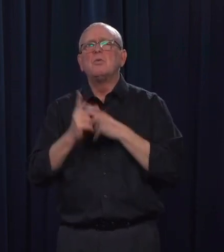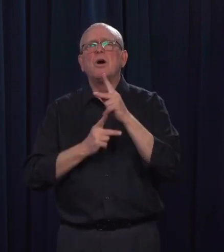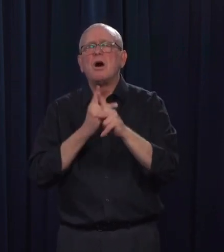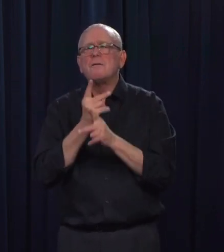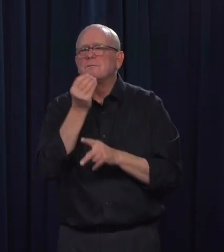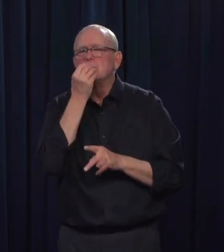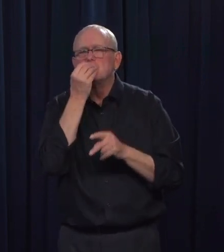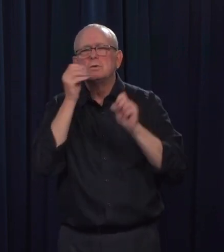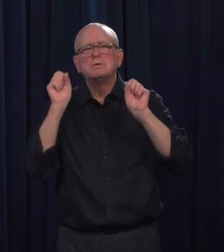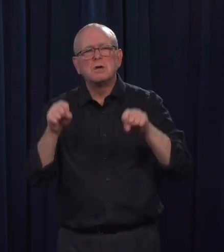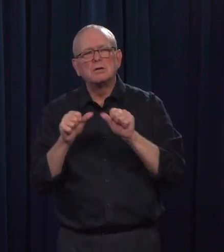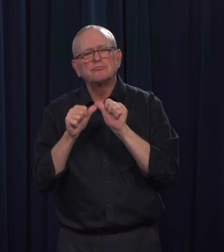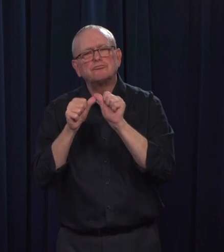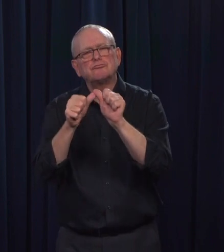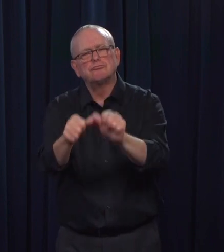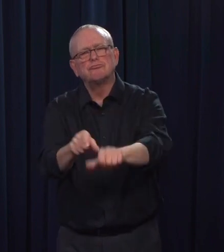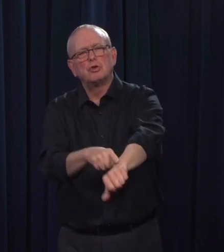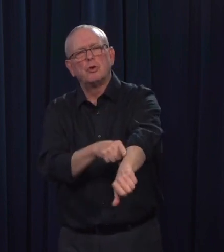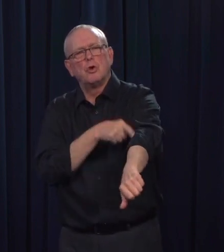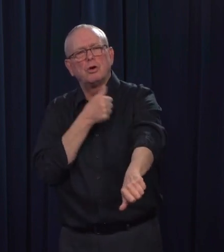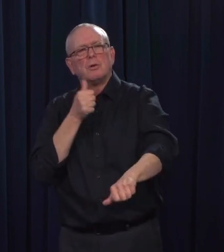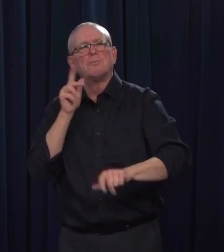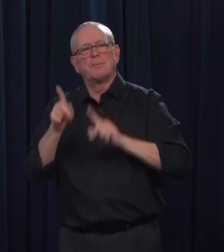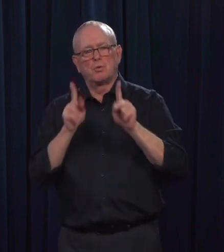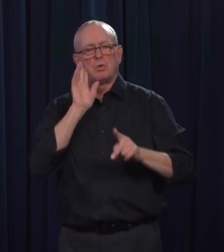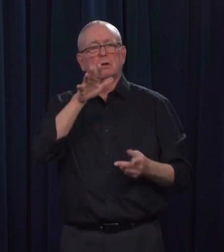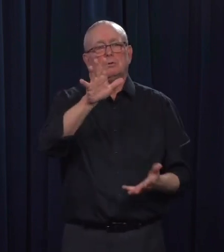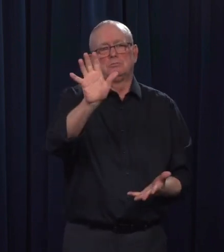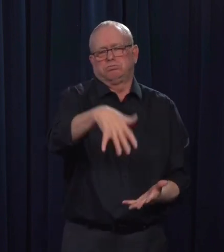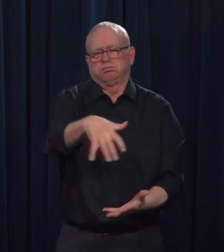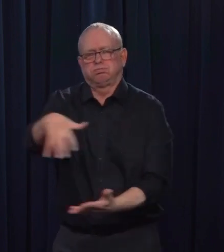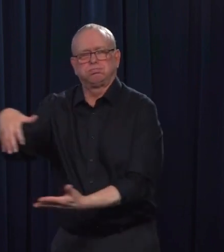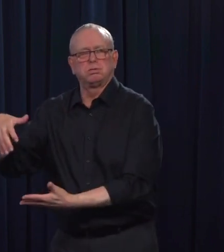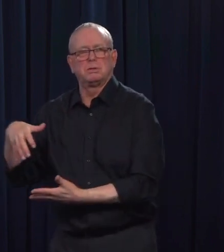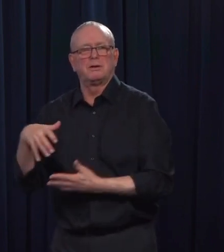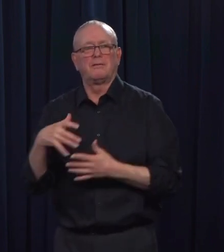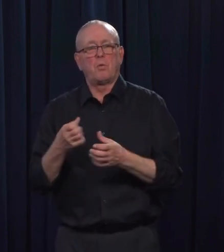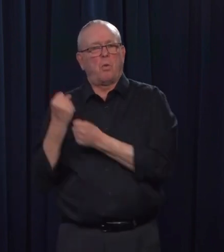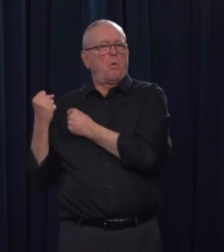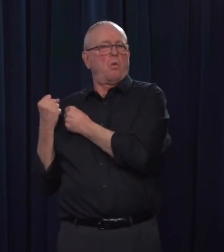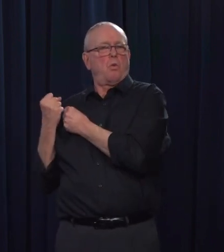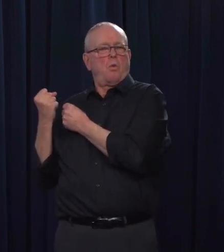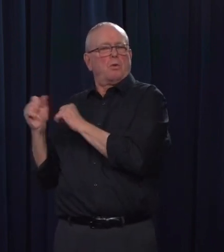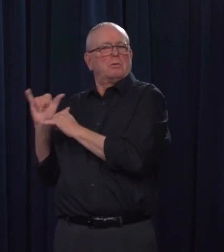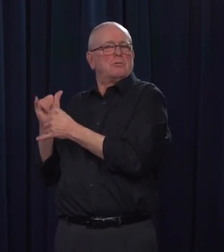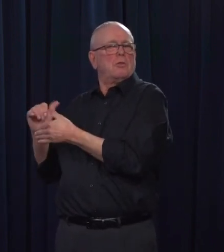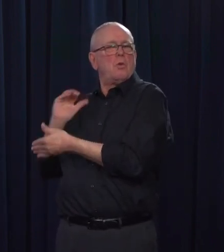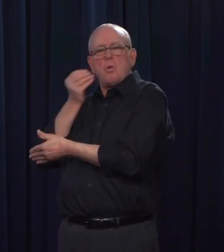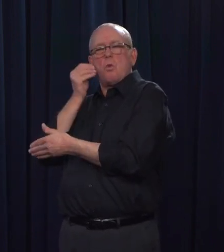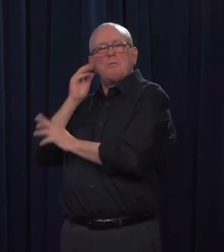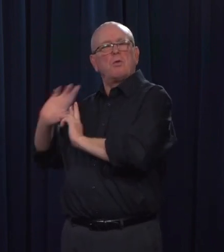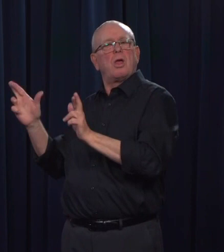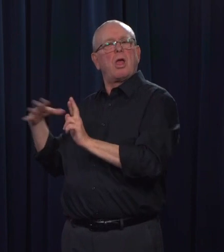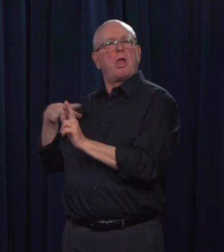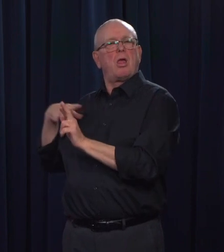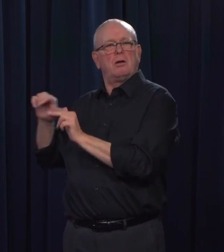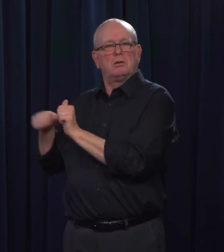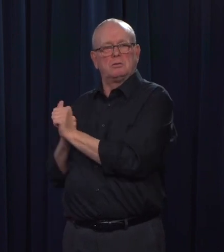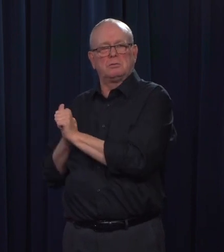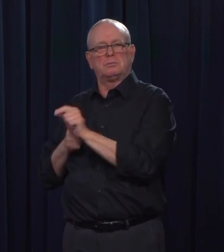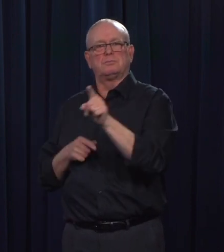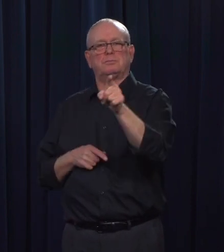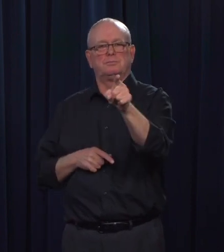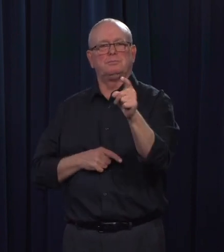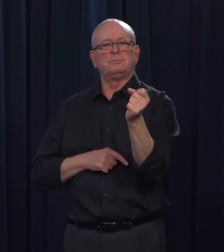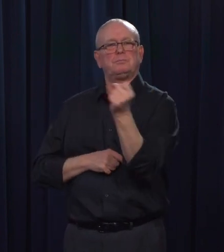So with we'll go to the back of room. Yeah. Can you speak just a little bit to what the difference would be in income support in, in your